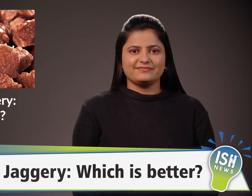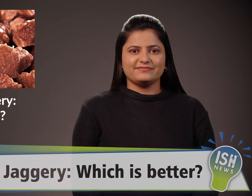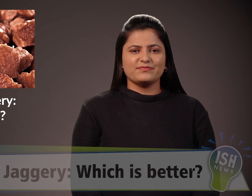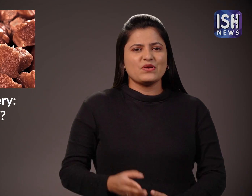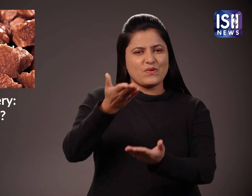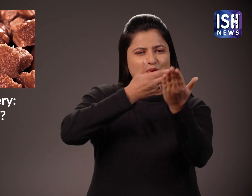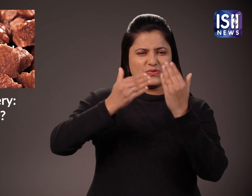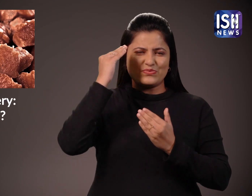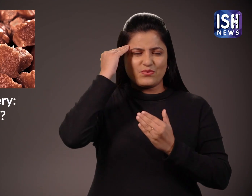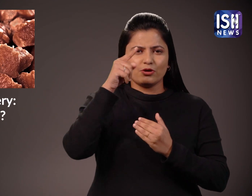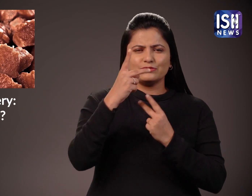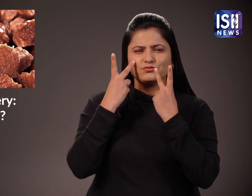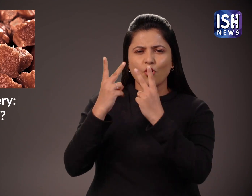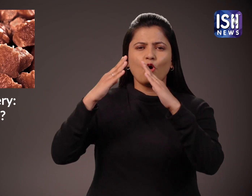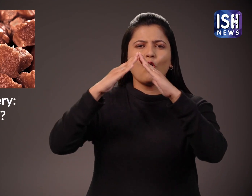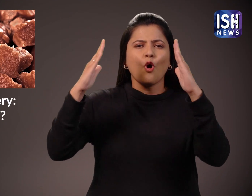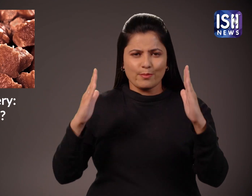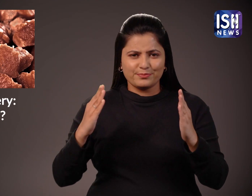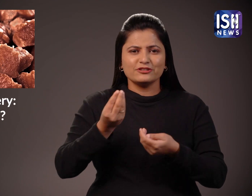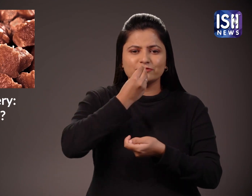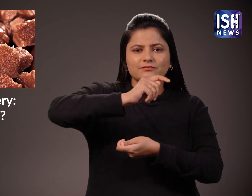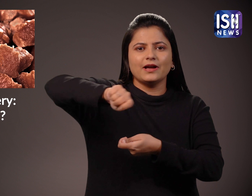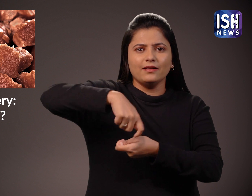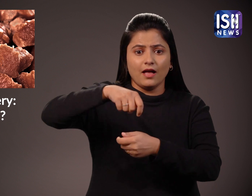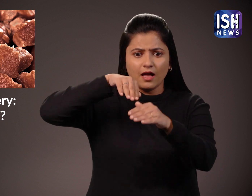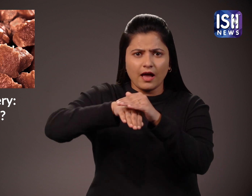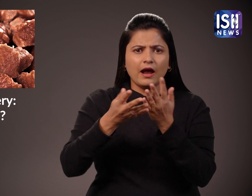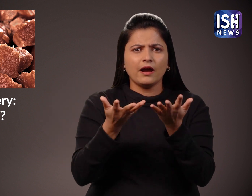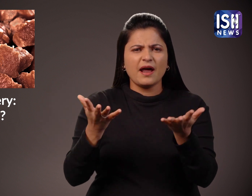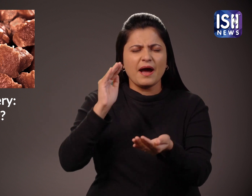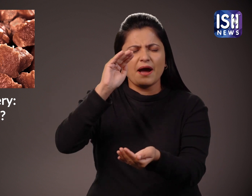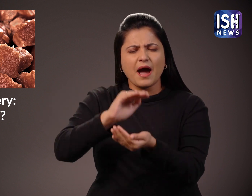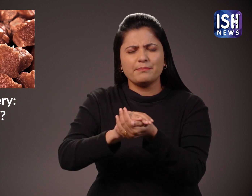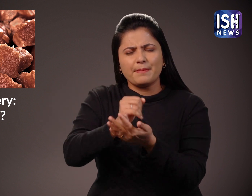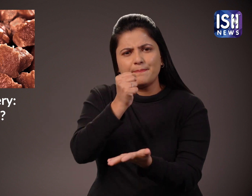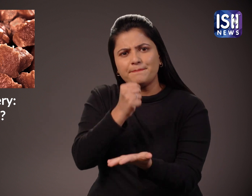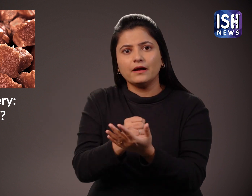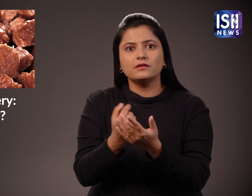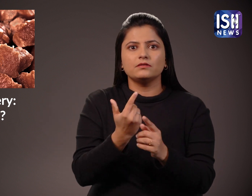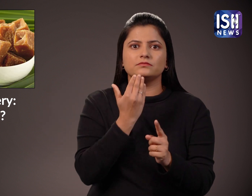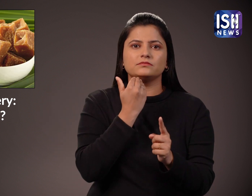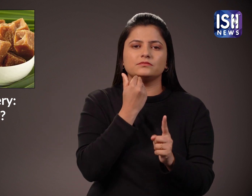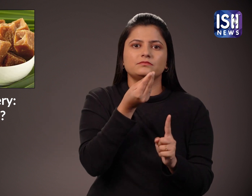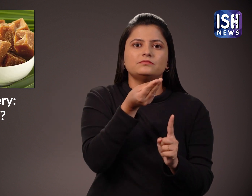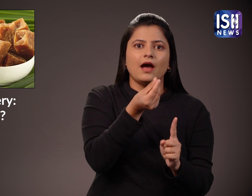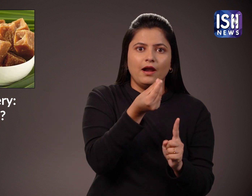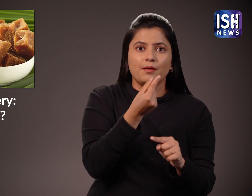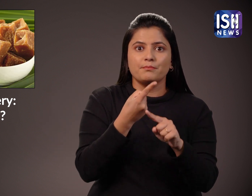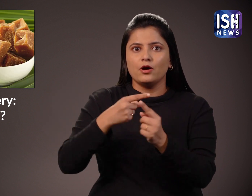All know that everyone has a stock of sugar and jaggery, both of which are kept at home.